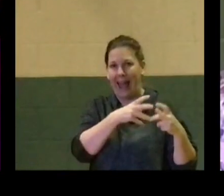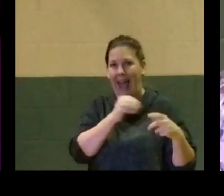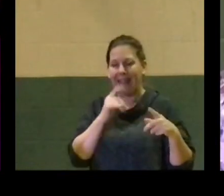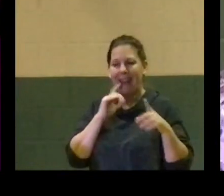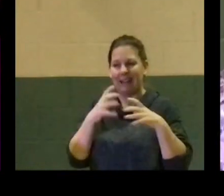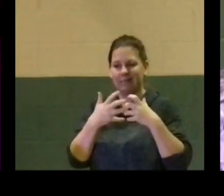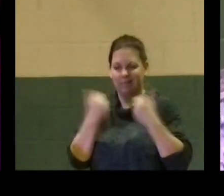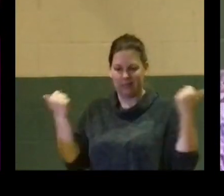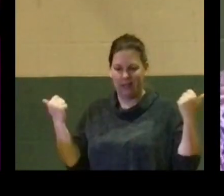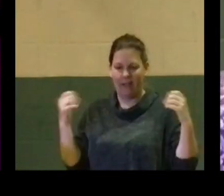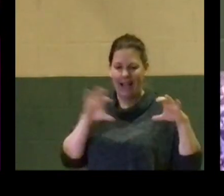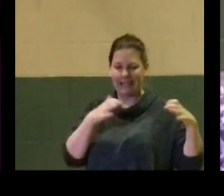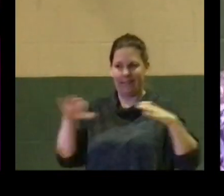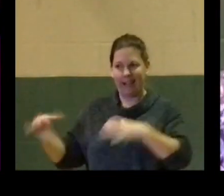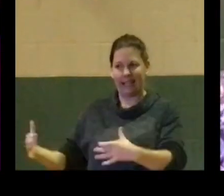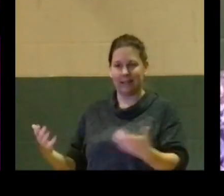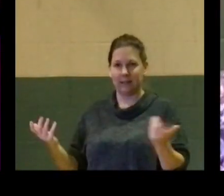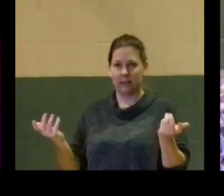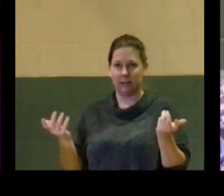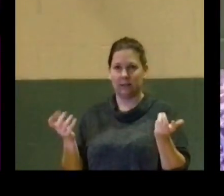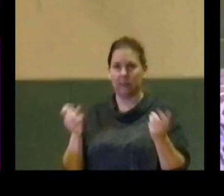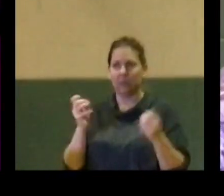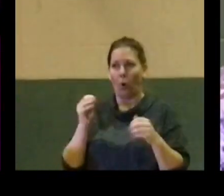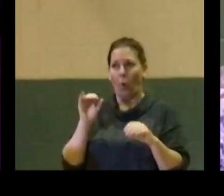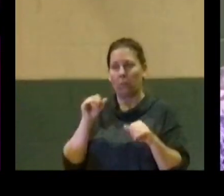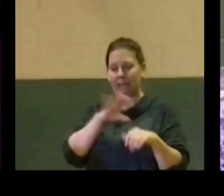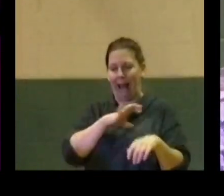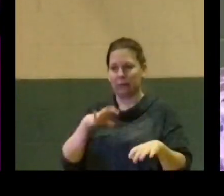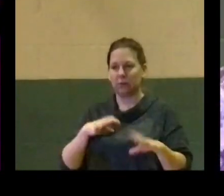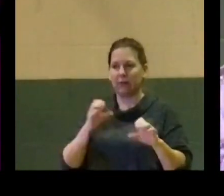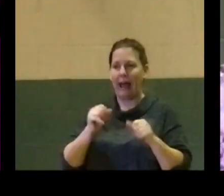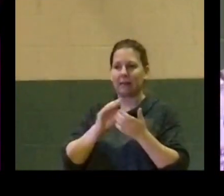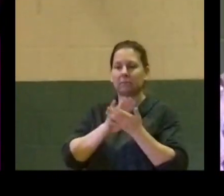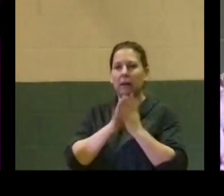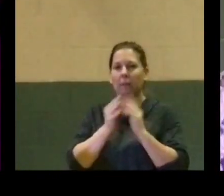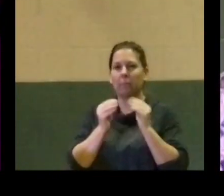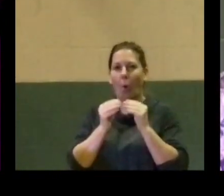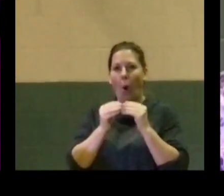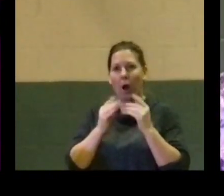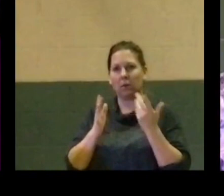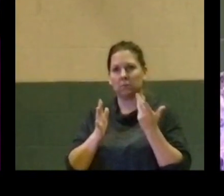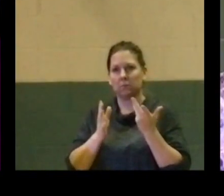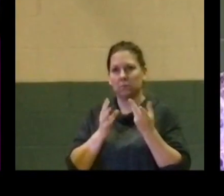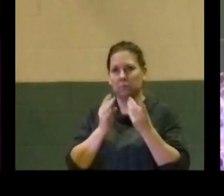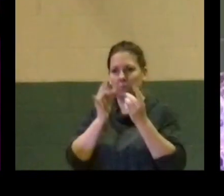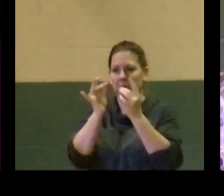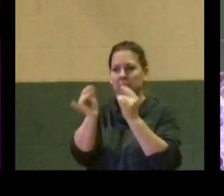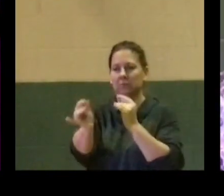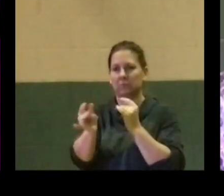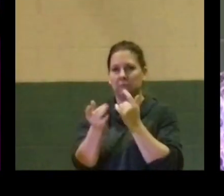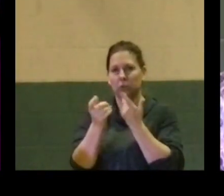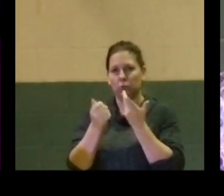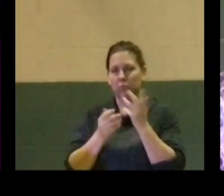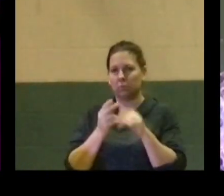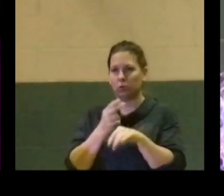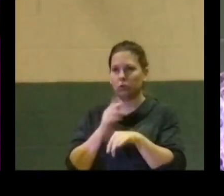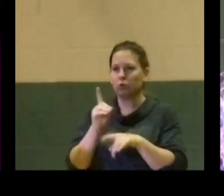that interfere with council more effectively conducting the business that they were elected to handle?